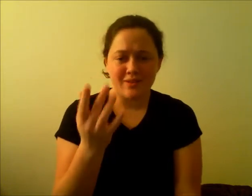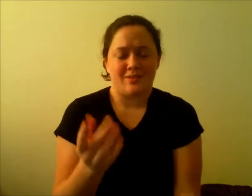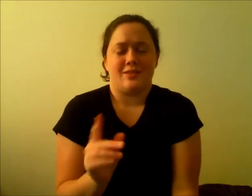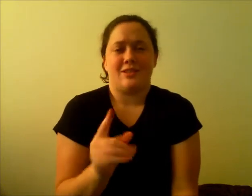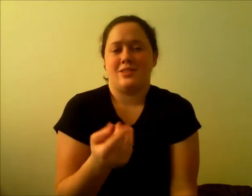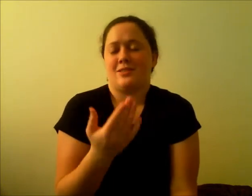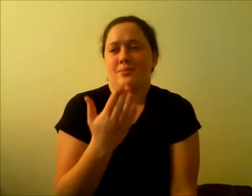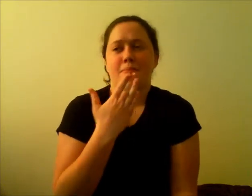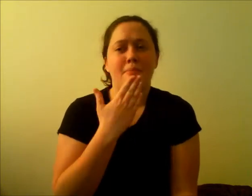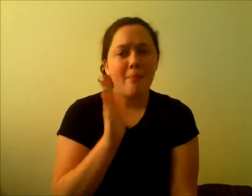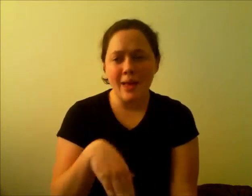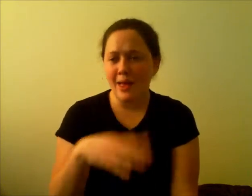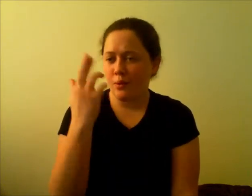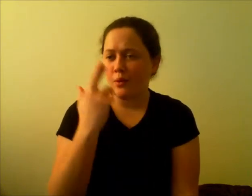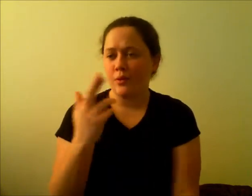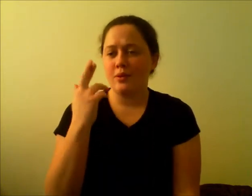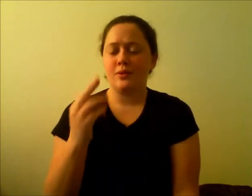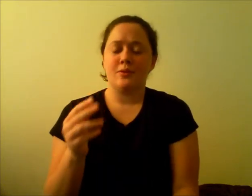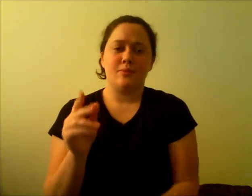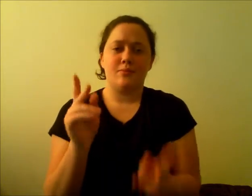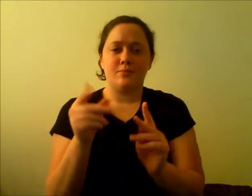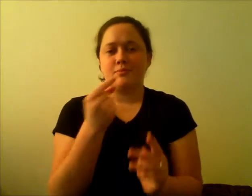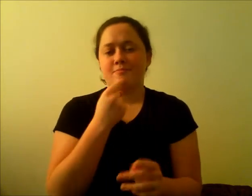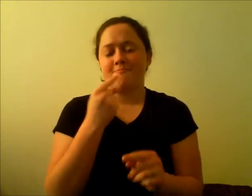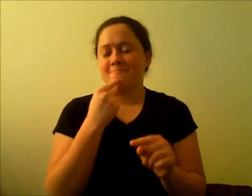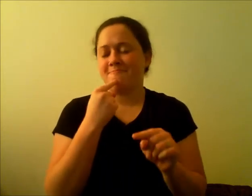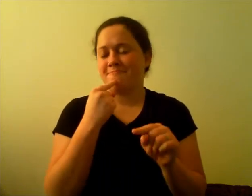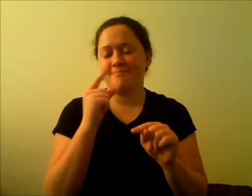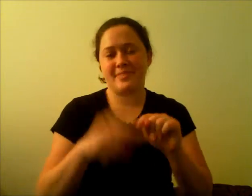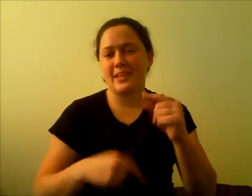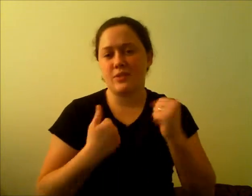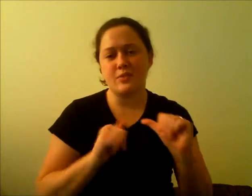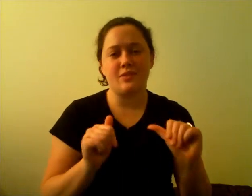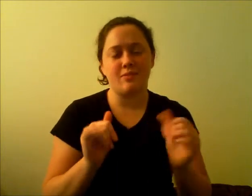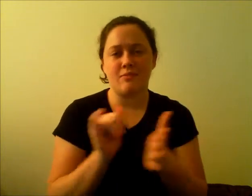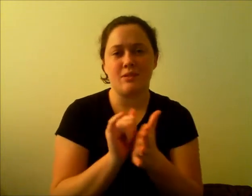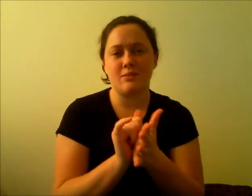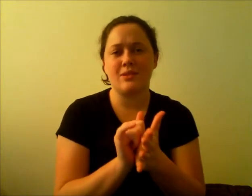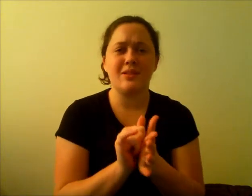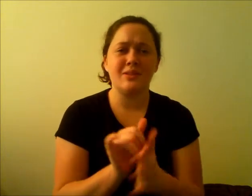It's just a reason For someone not to try